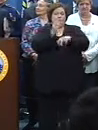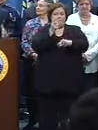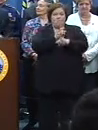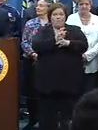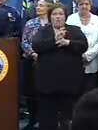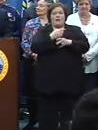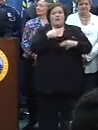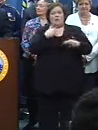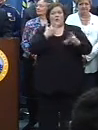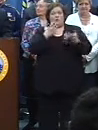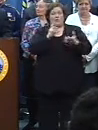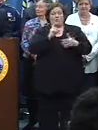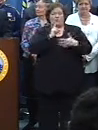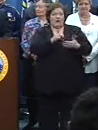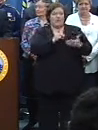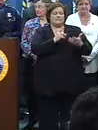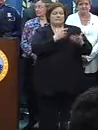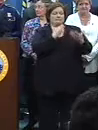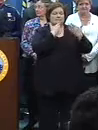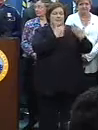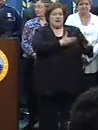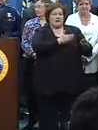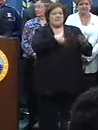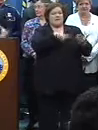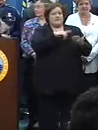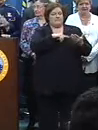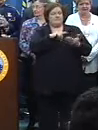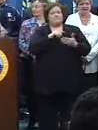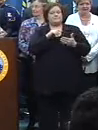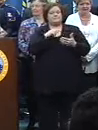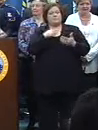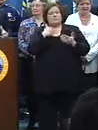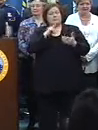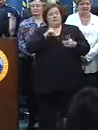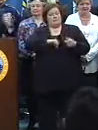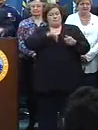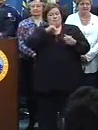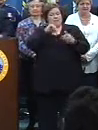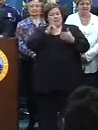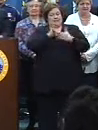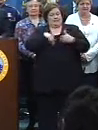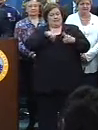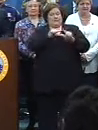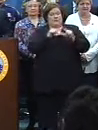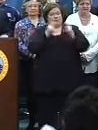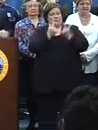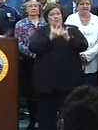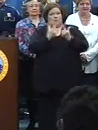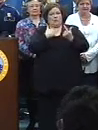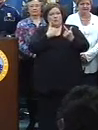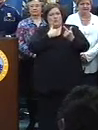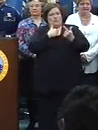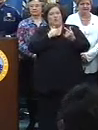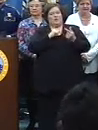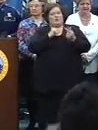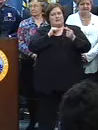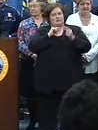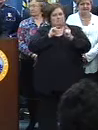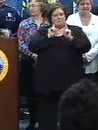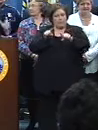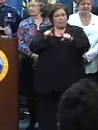want to just really commend them for that. One of the things that I'm most proud of is that in this organization, we all go to the ball.